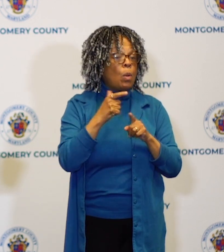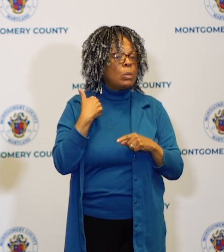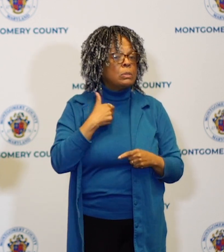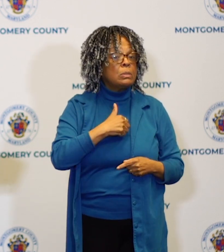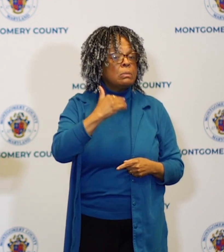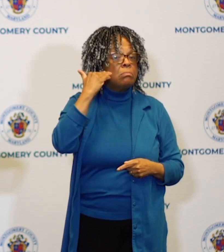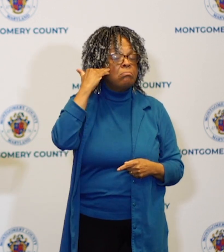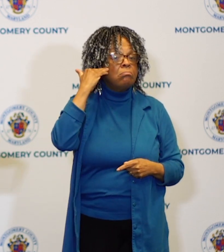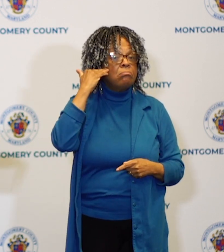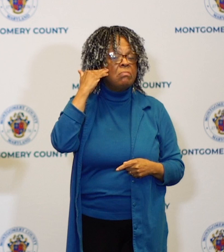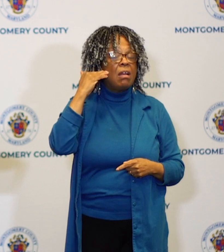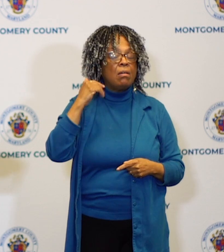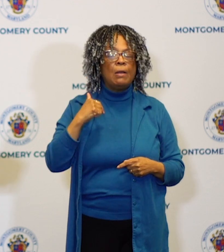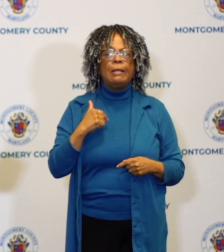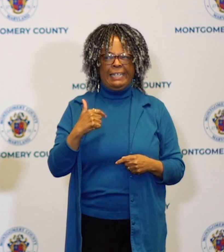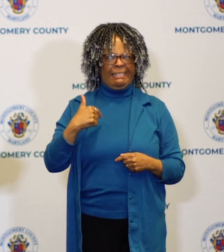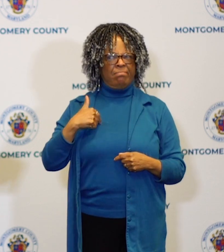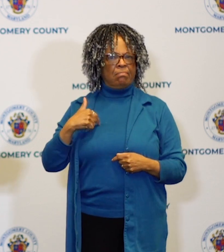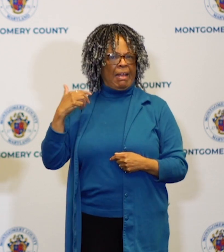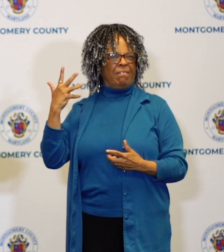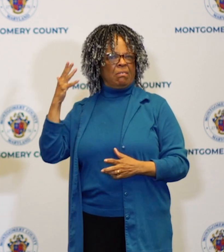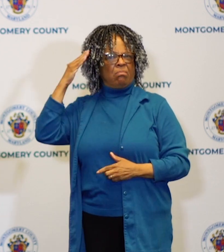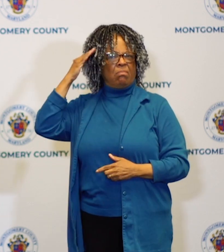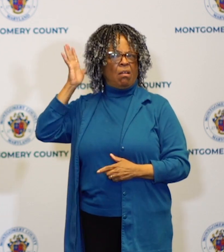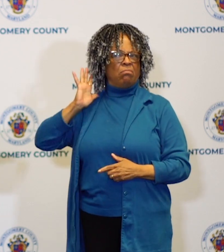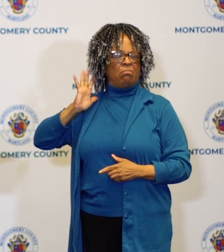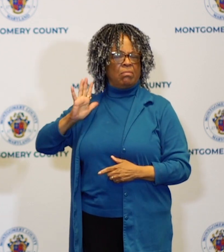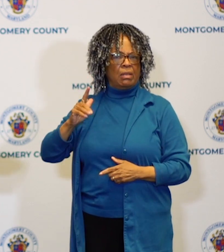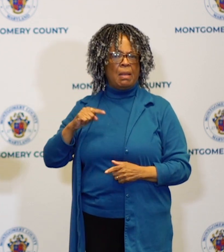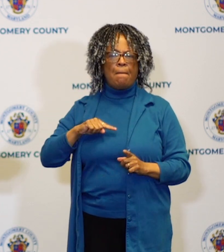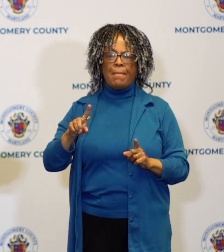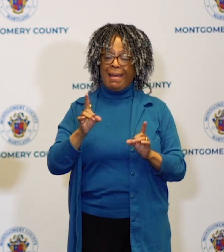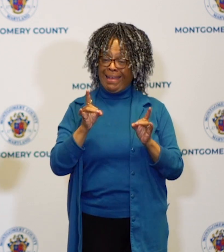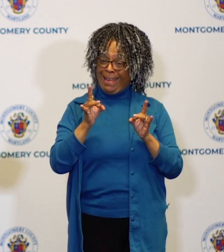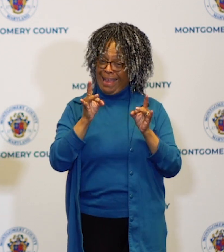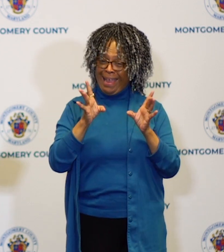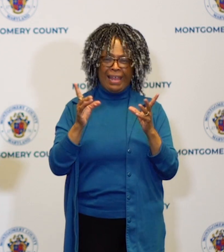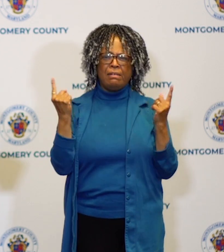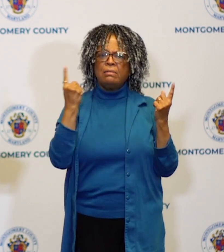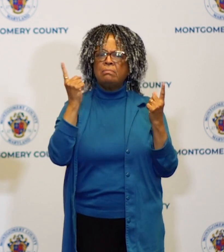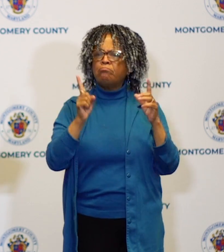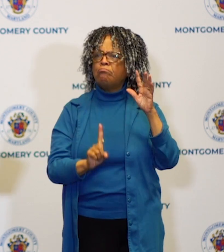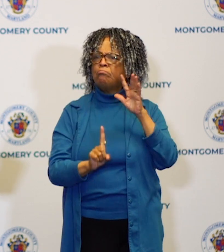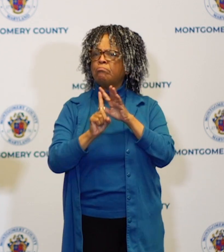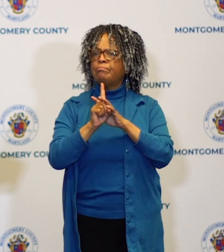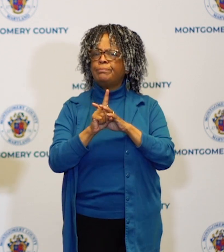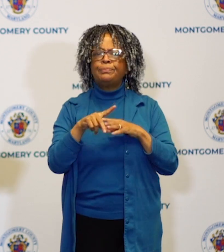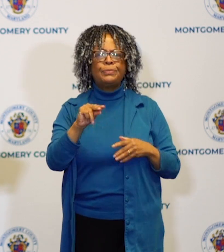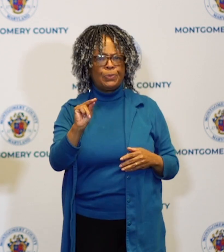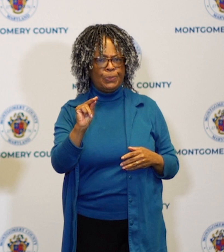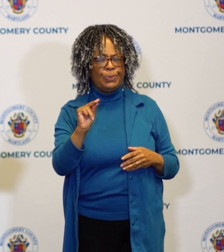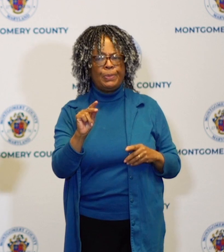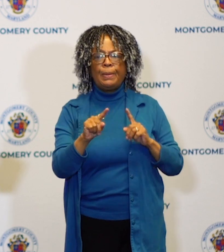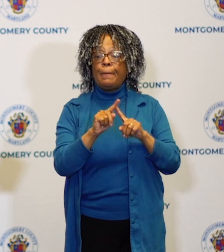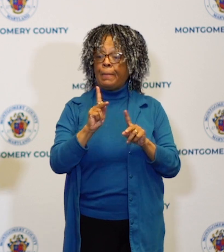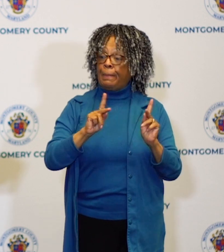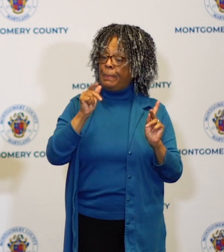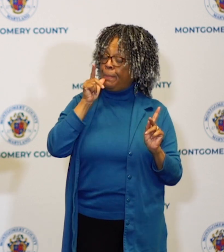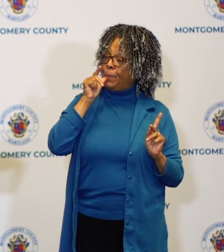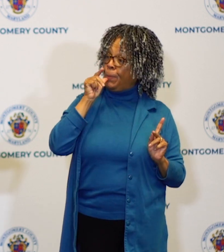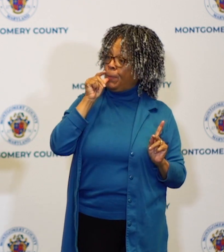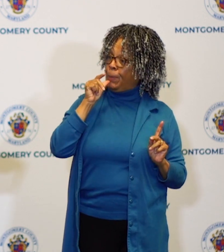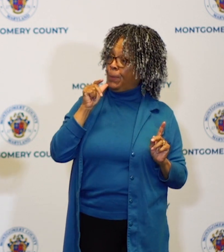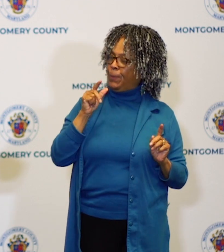when I was a kid that hate isn't spontaneously generated the people who are doing these things didn't wake up one